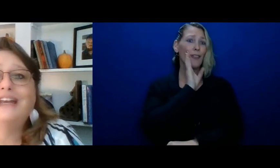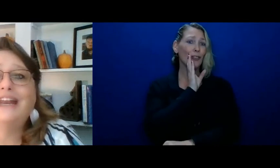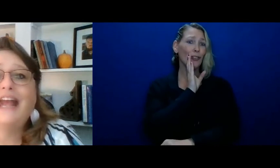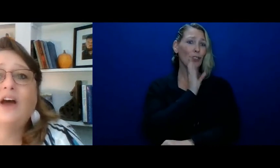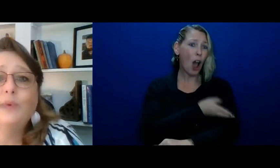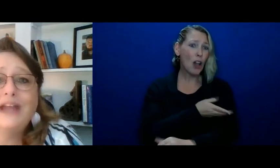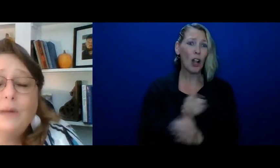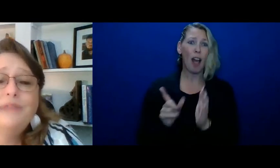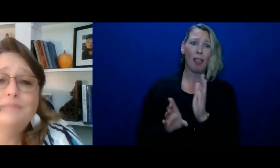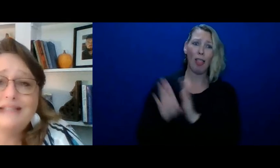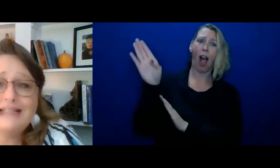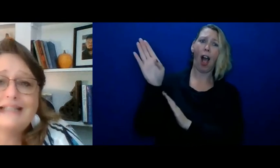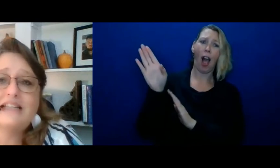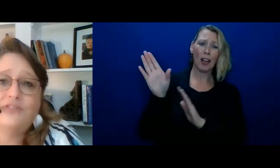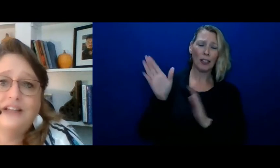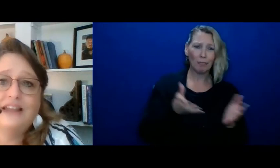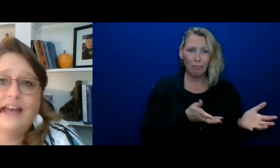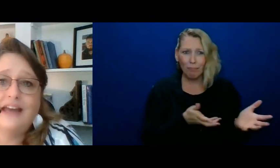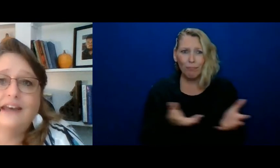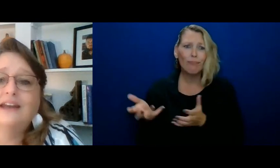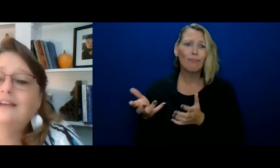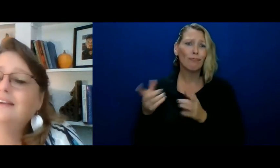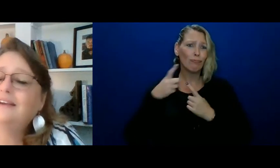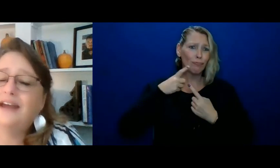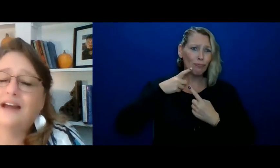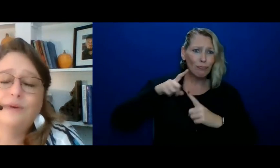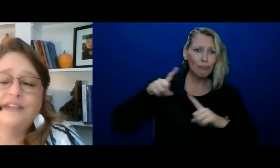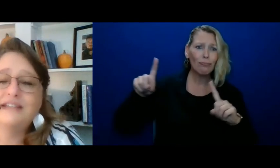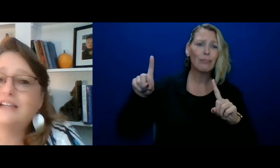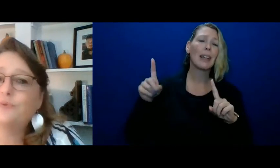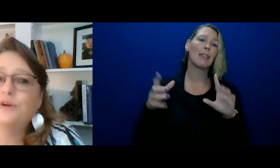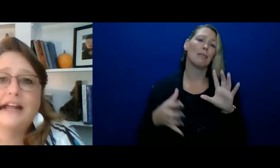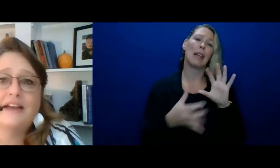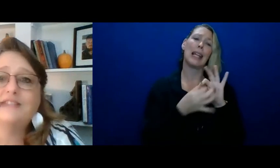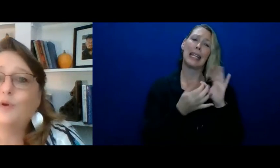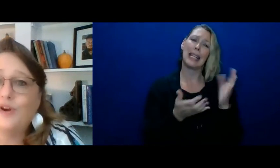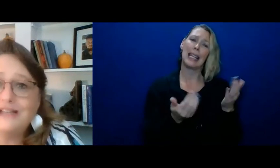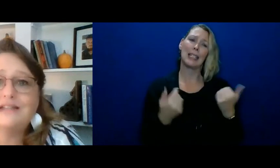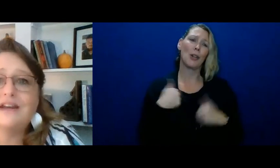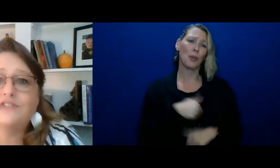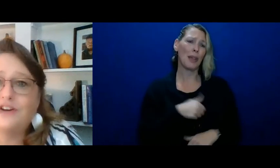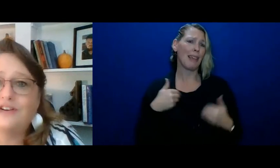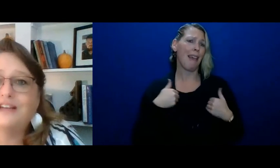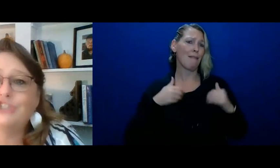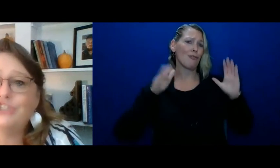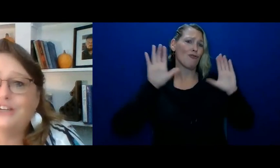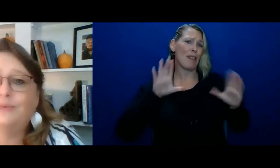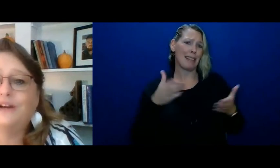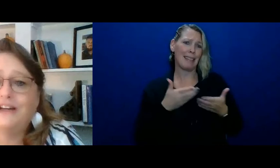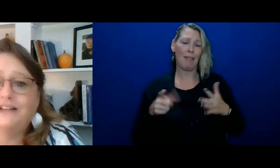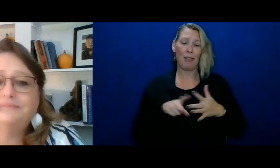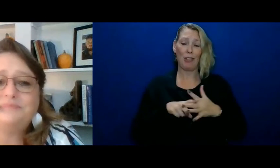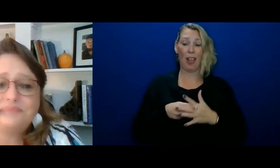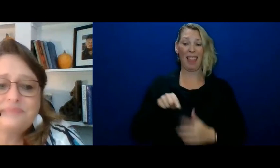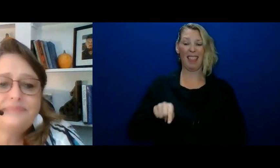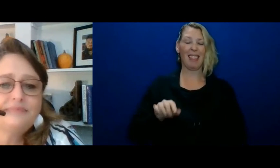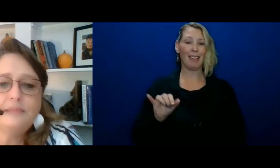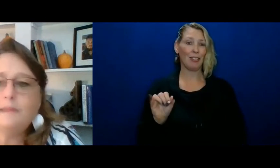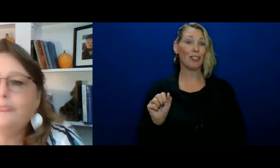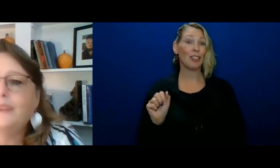right and how do we help them be successful in that connect with us because we're going to have some great stuff starting in january